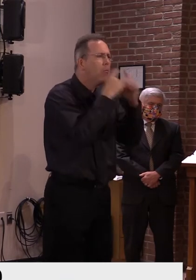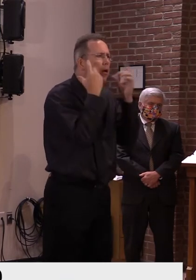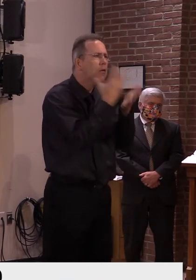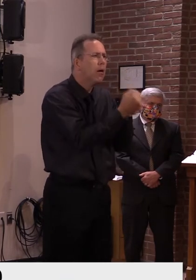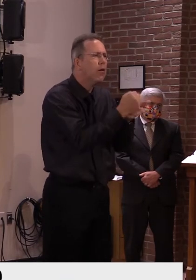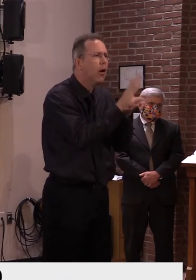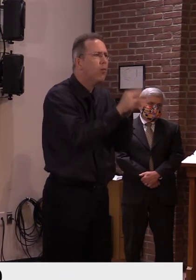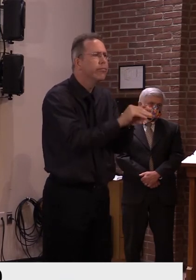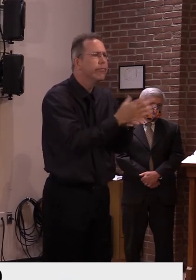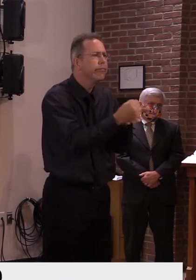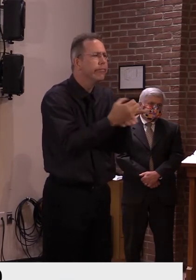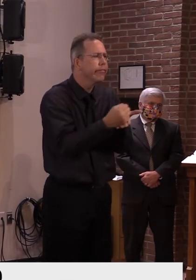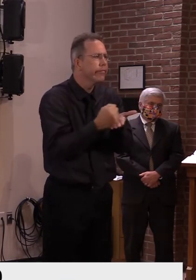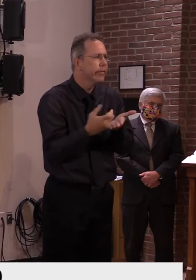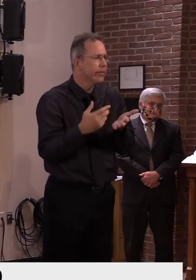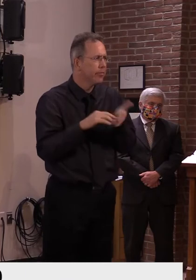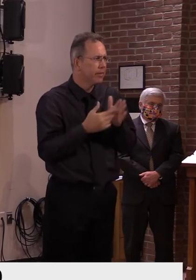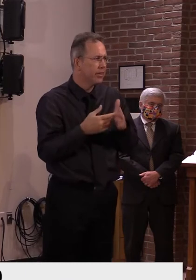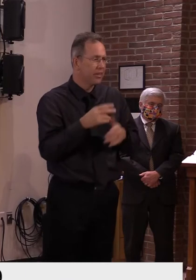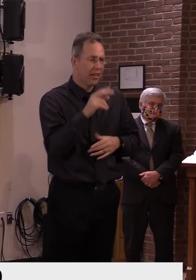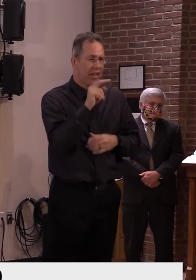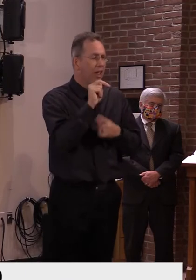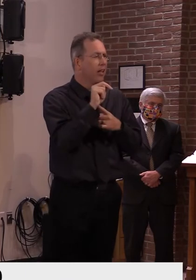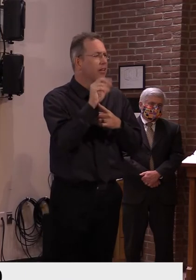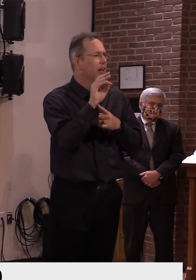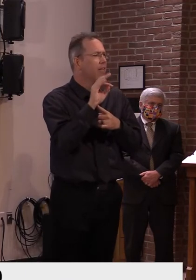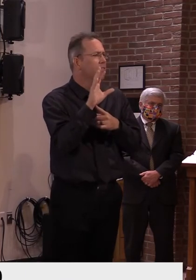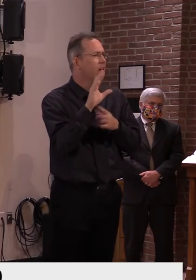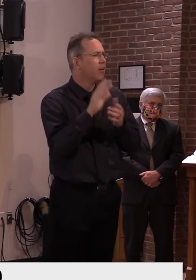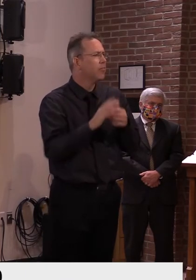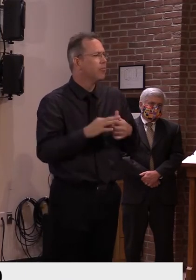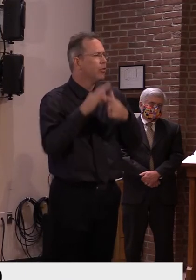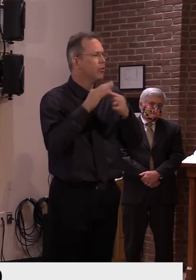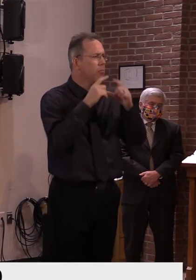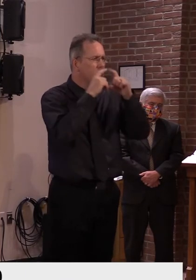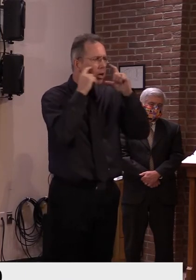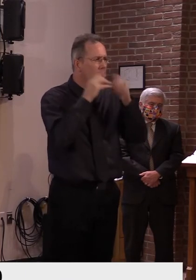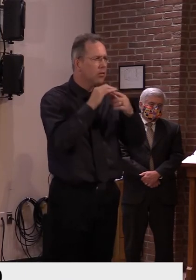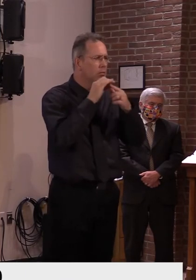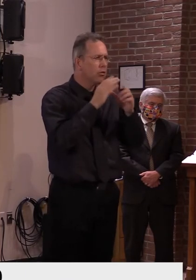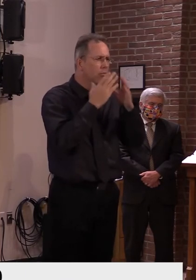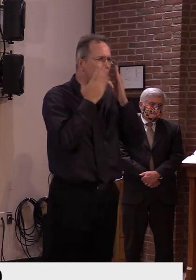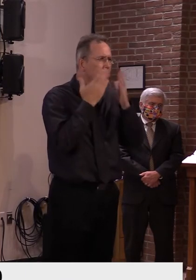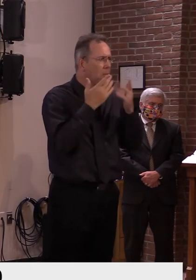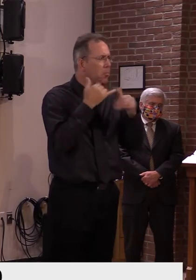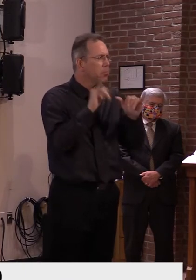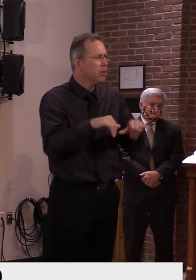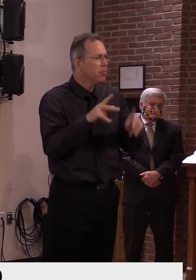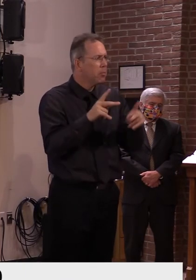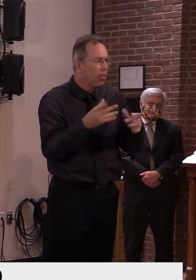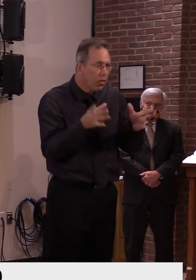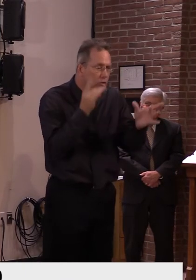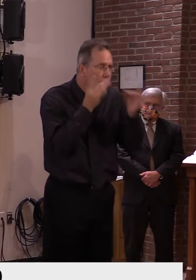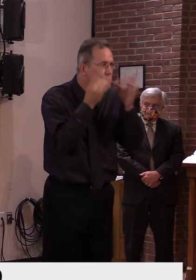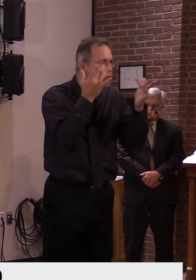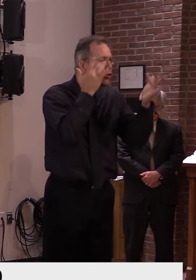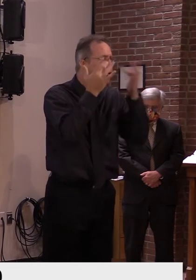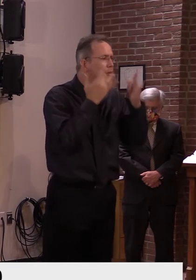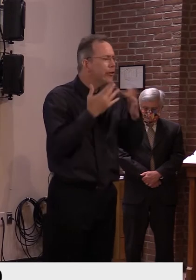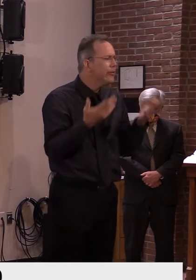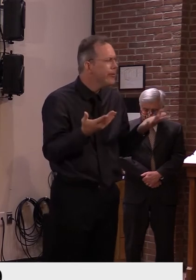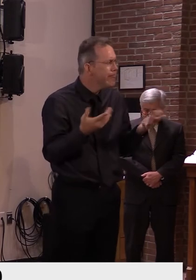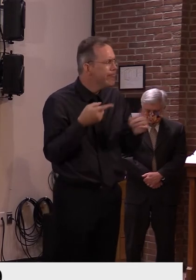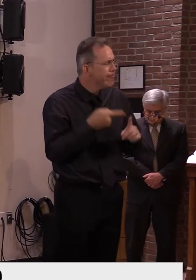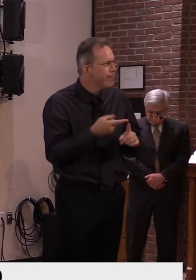uh, term for fomites. But, um, anyways, if the masks are, uh, are, are that